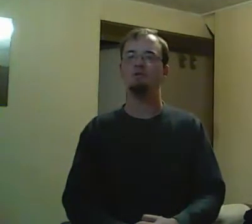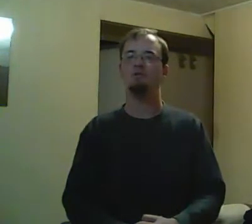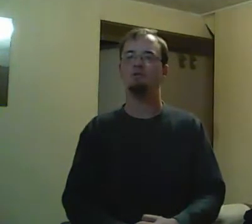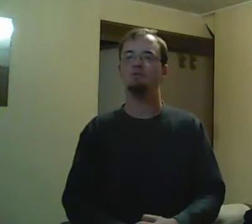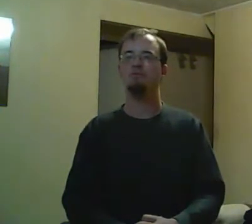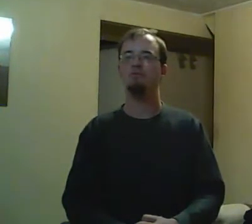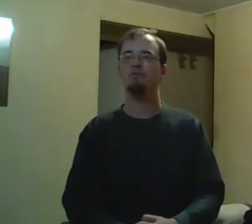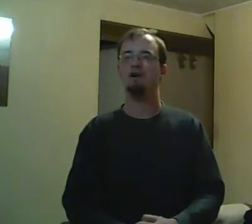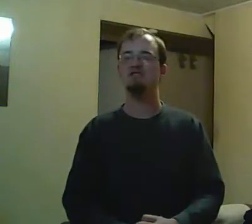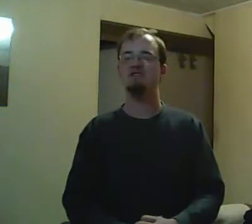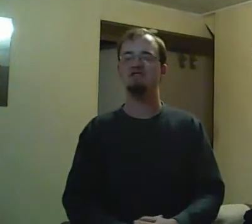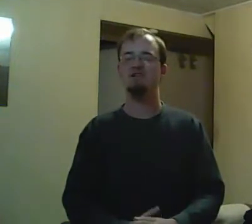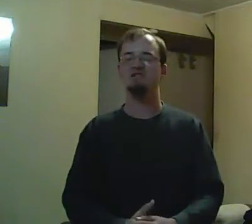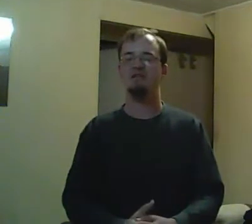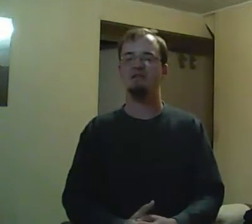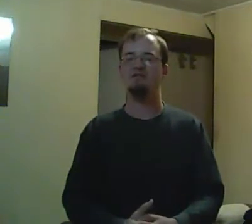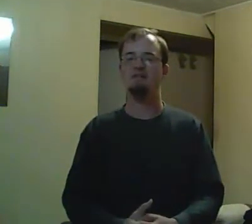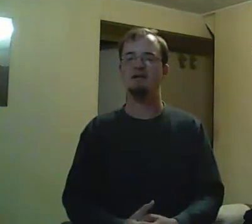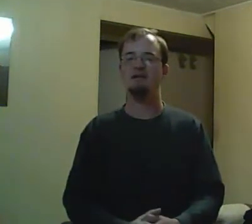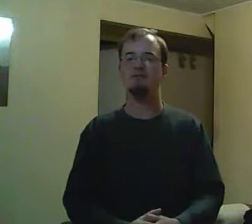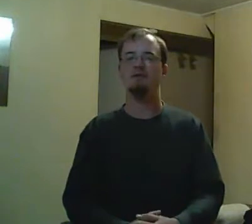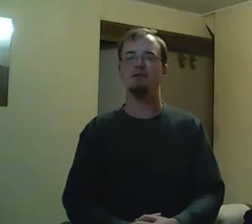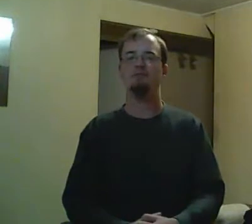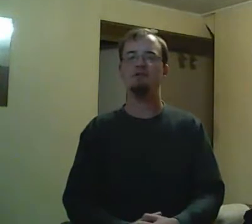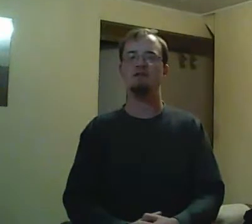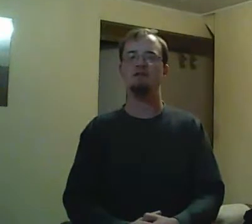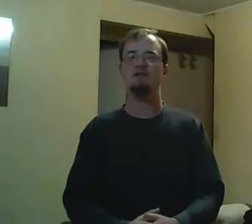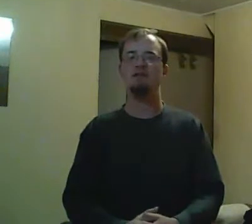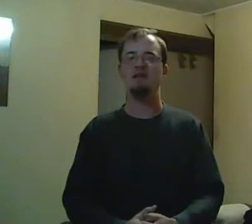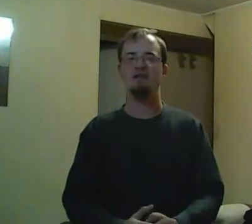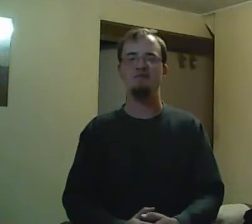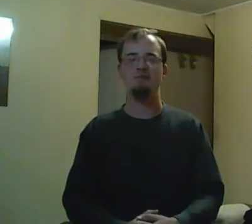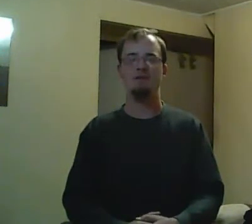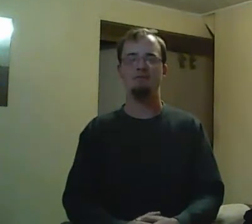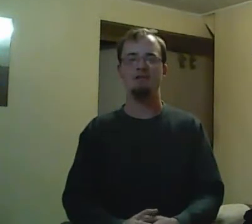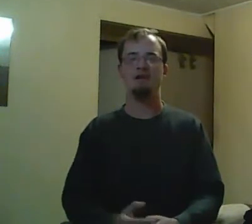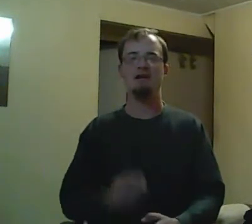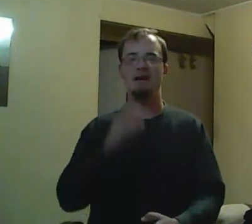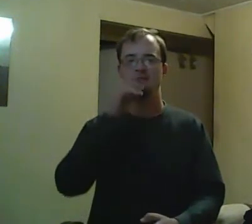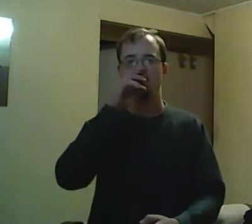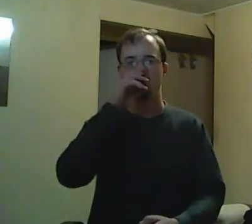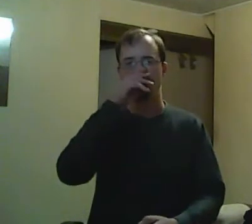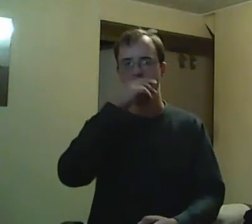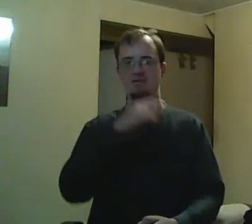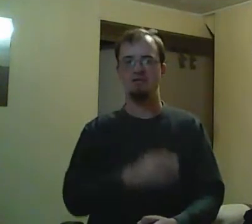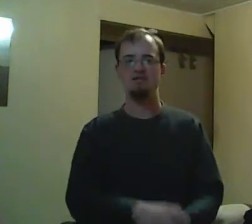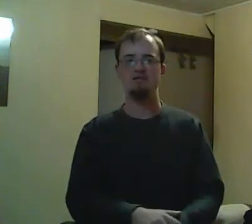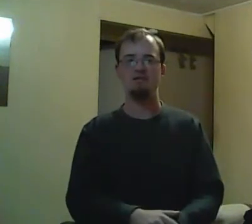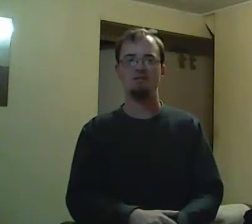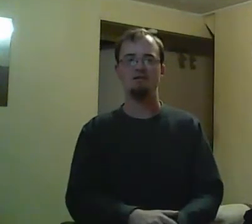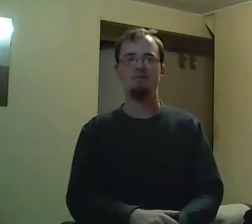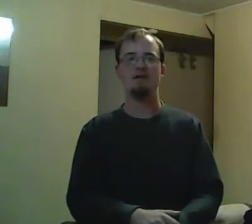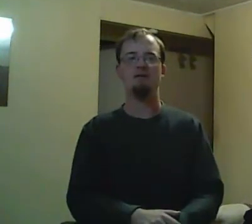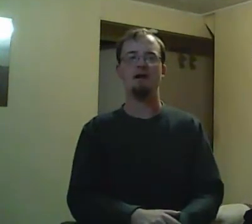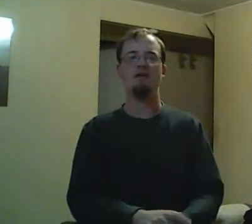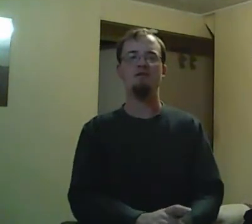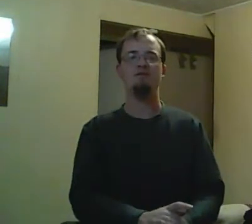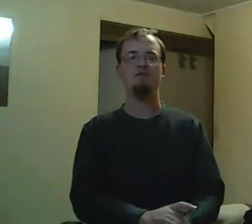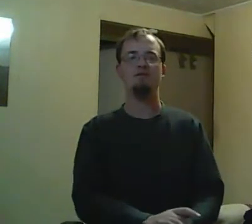her. That's kind of why she was upset at her thinking that, oh, people are going to be like Chris and Liberty together. If Chris